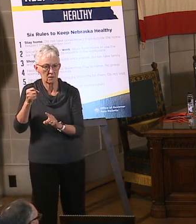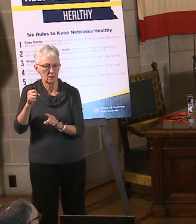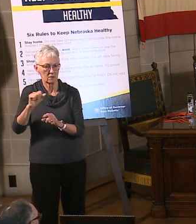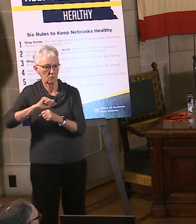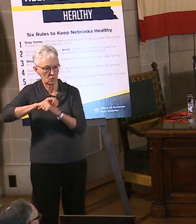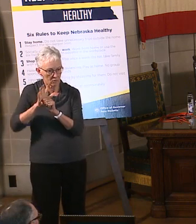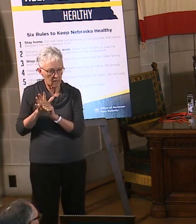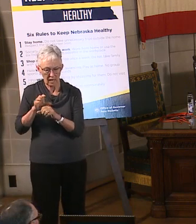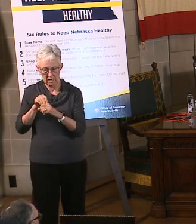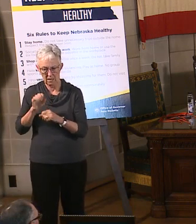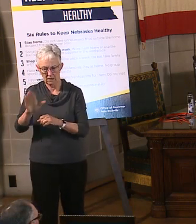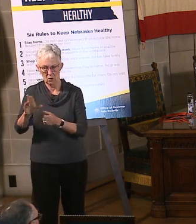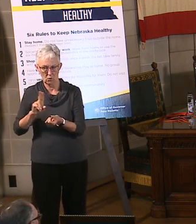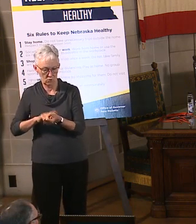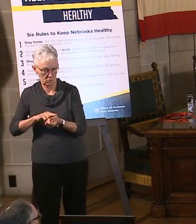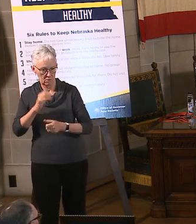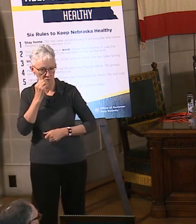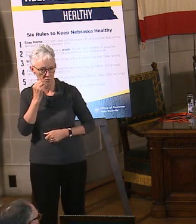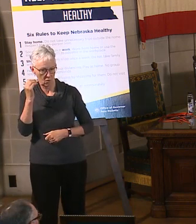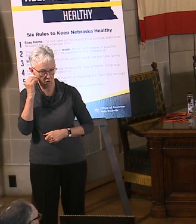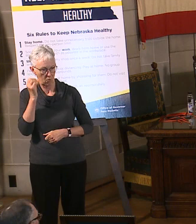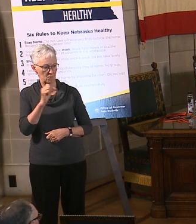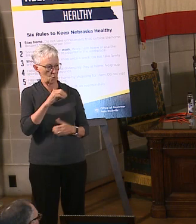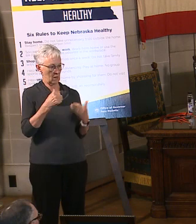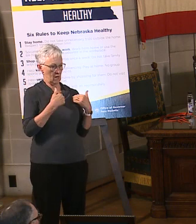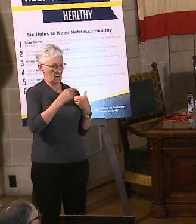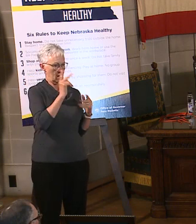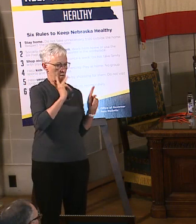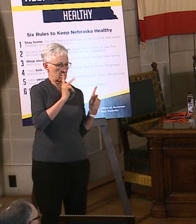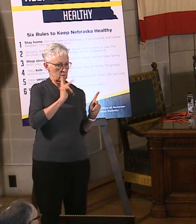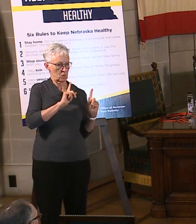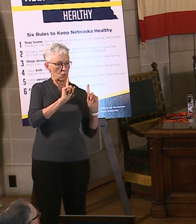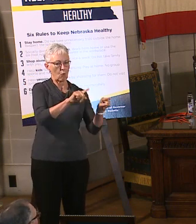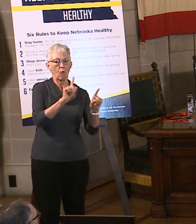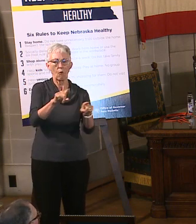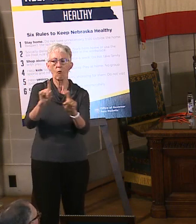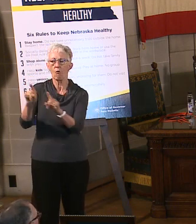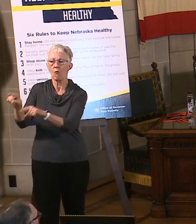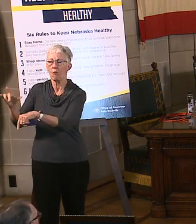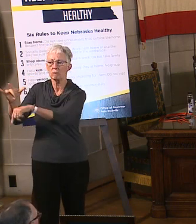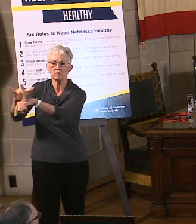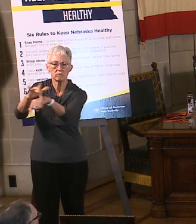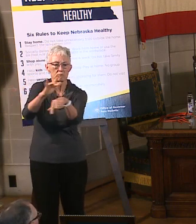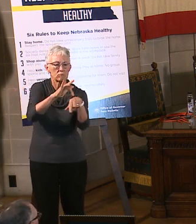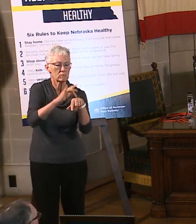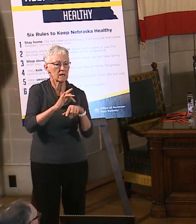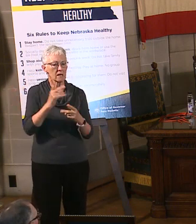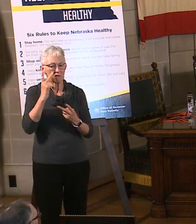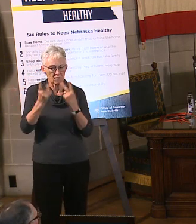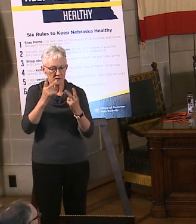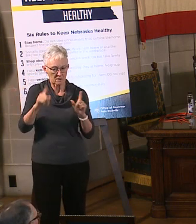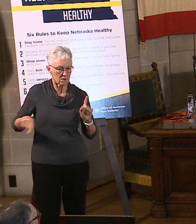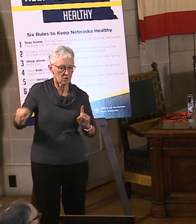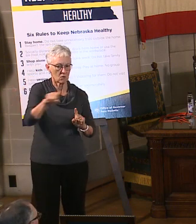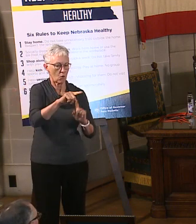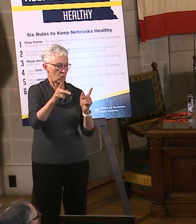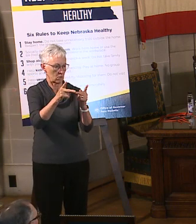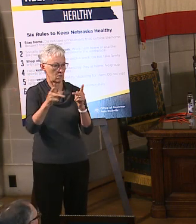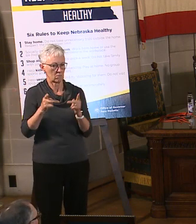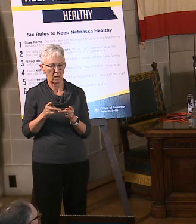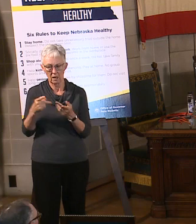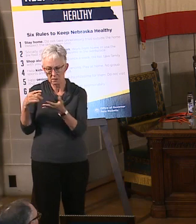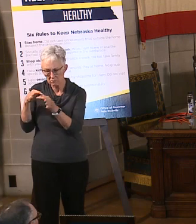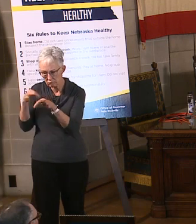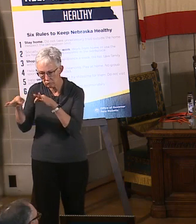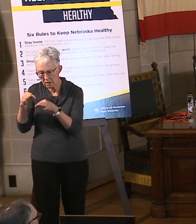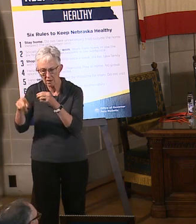facilities. The ICAP program, which has been doing that for the last couple, actually four and a half years, going out and consulting about infection control and